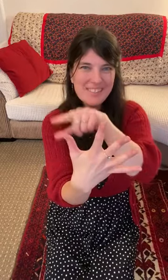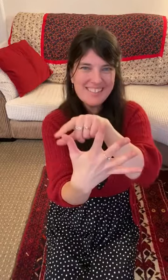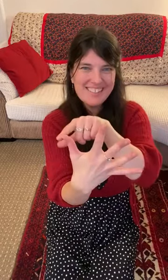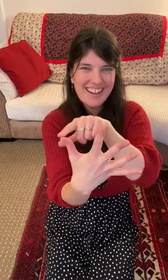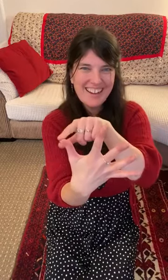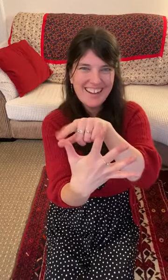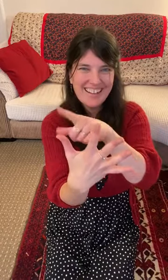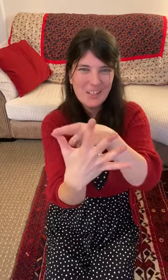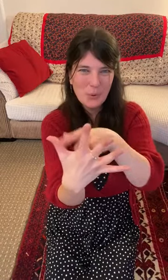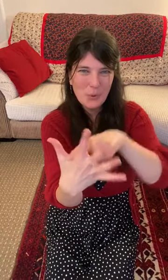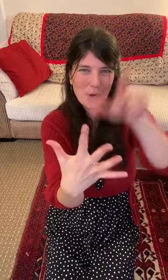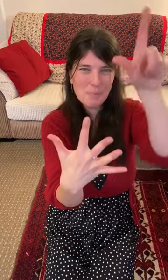Johnny,